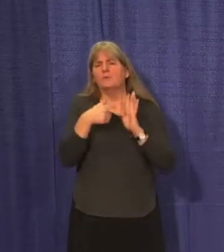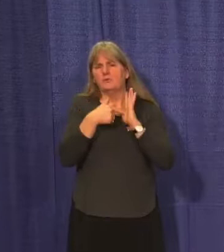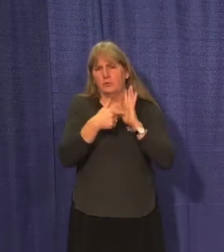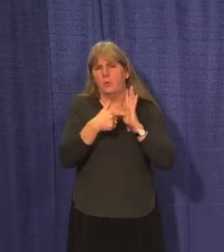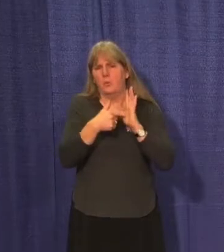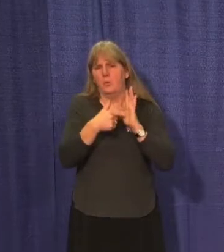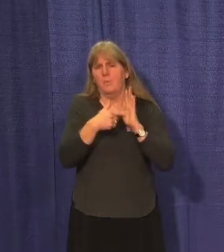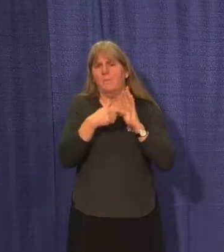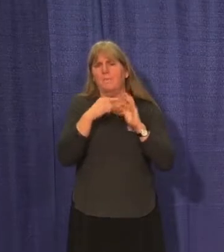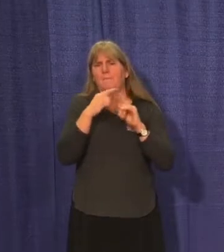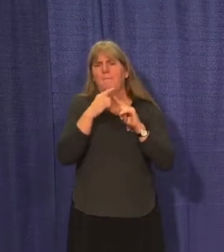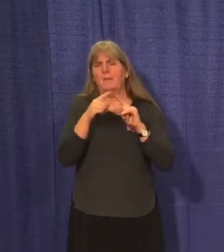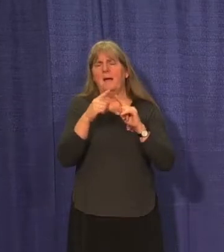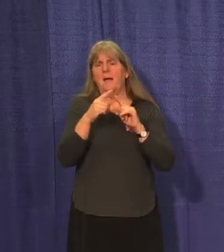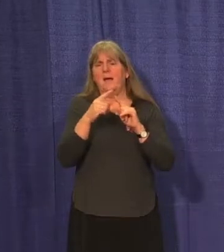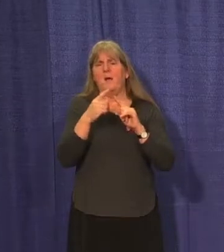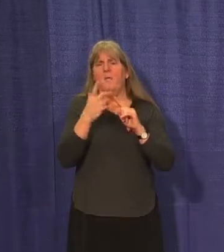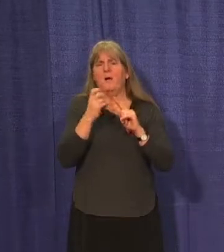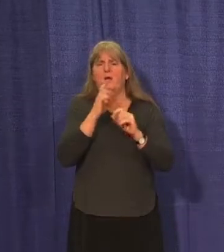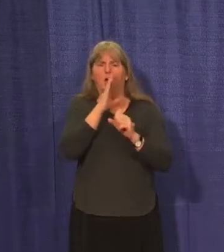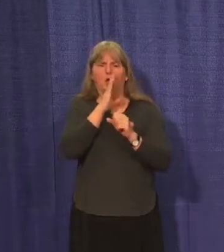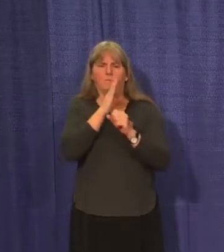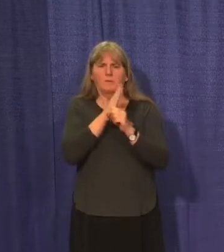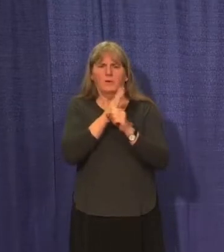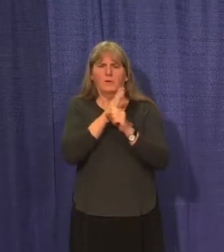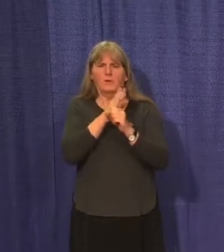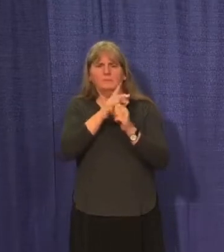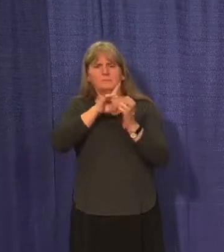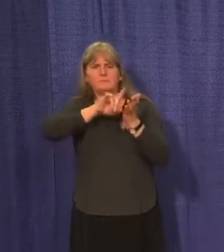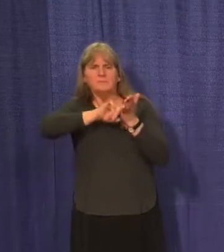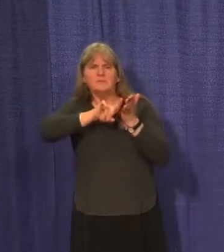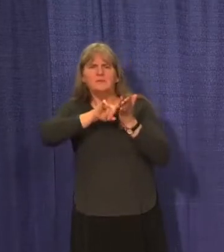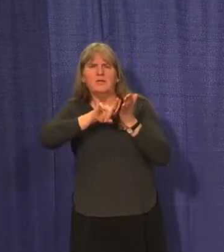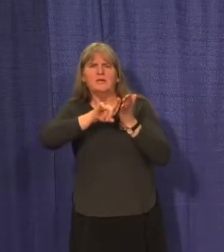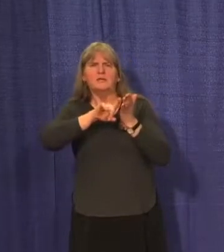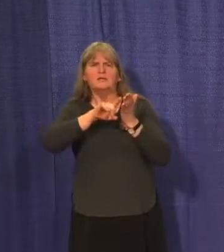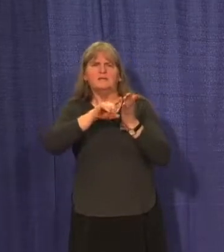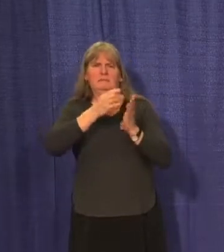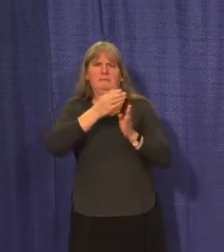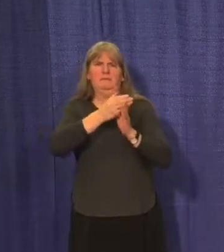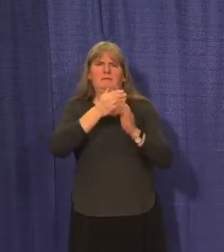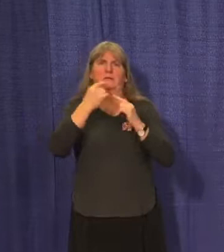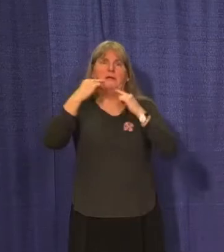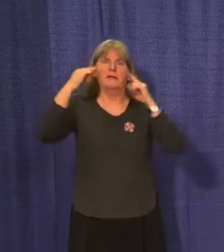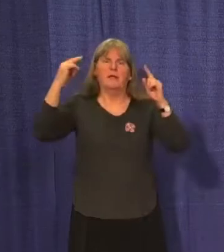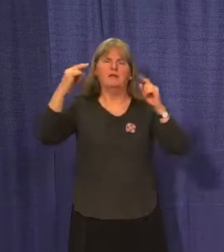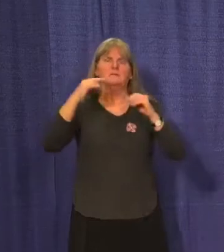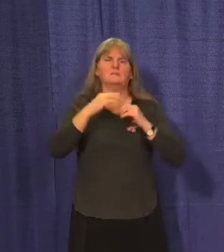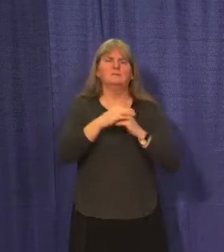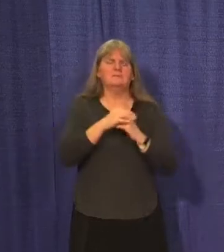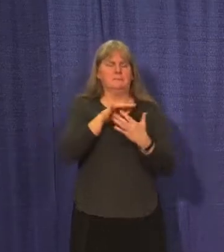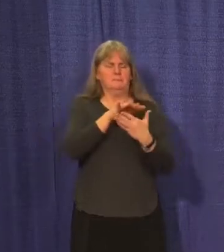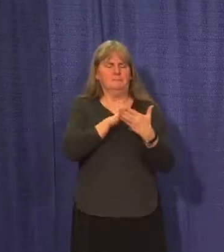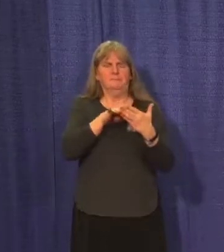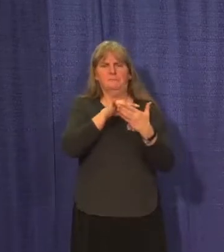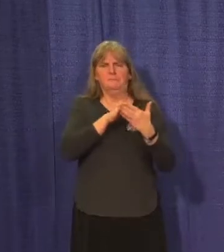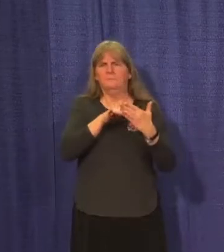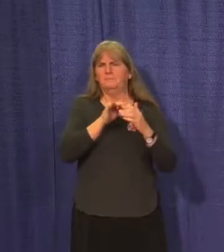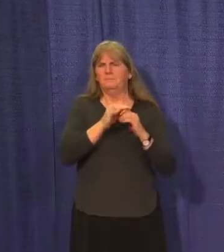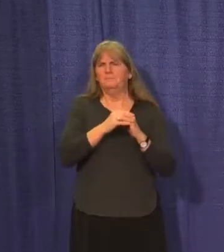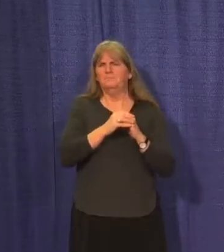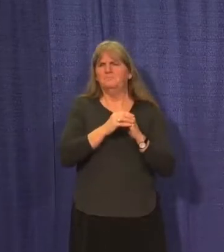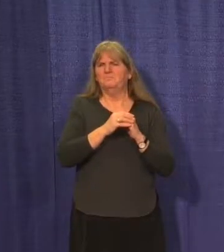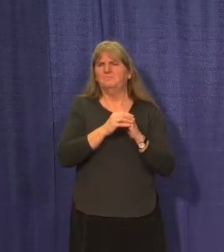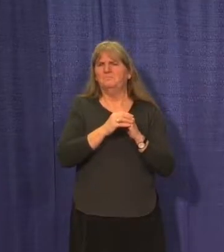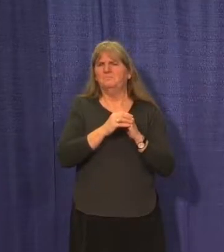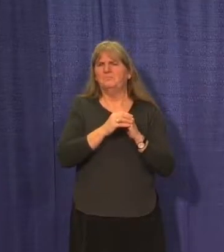of looking and verifying and consulting. So looking at what we have and at what level that we